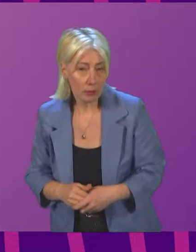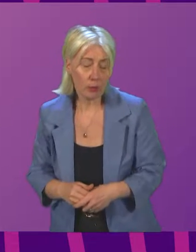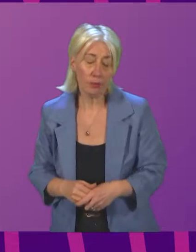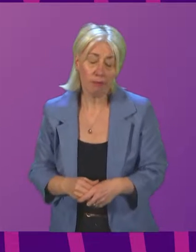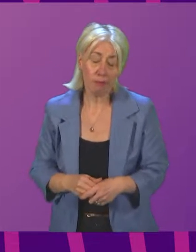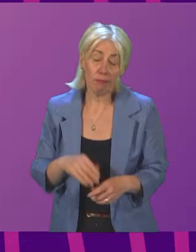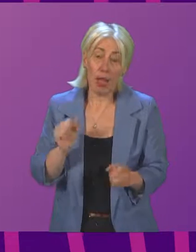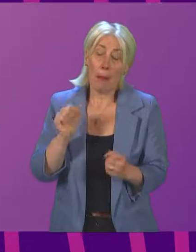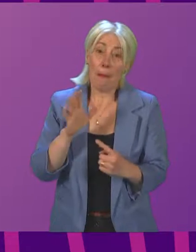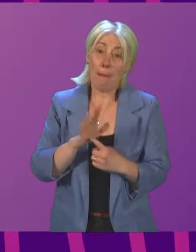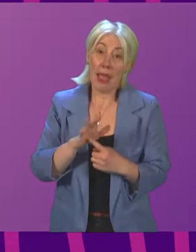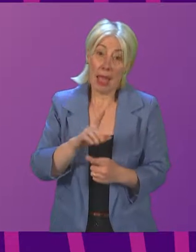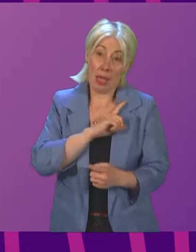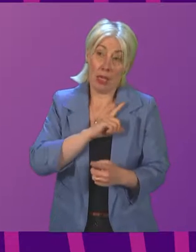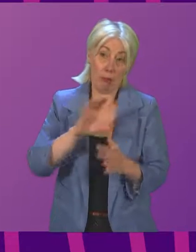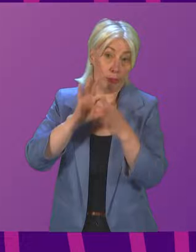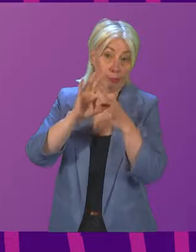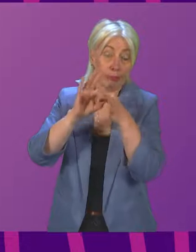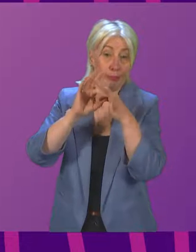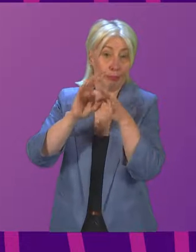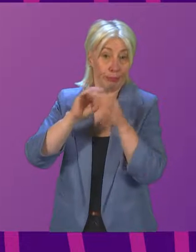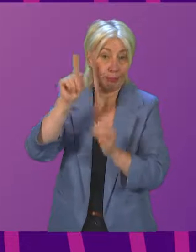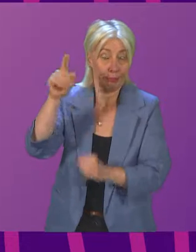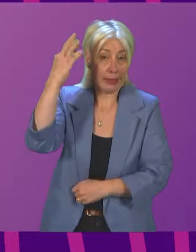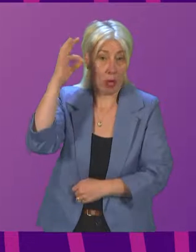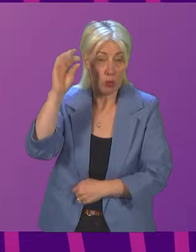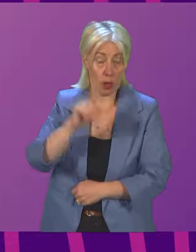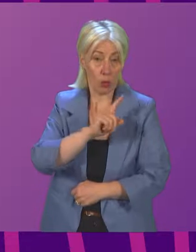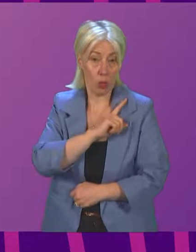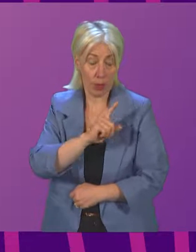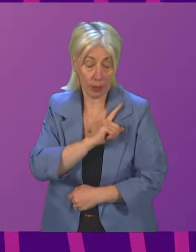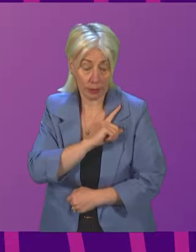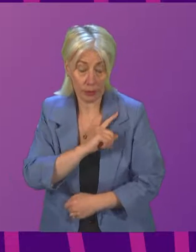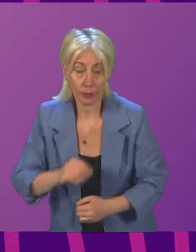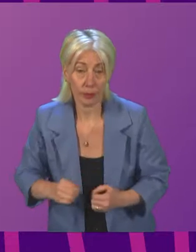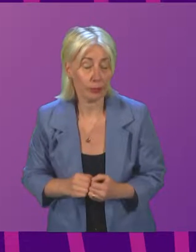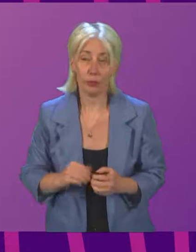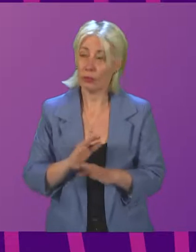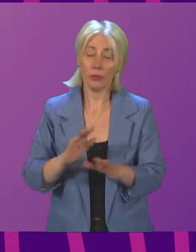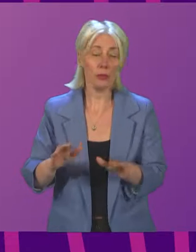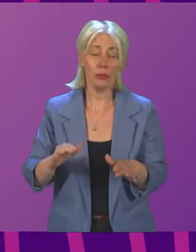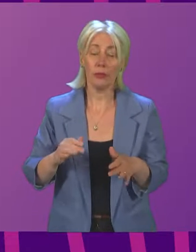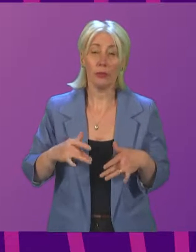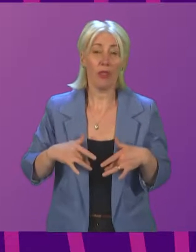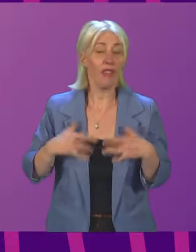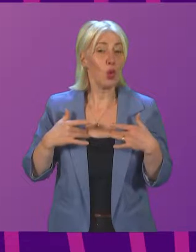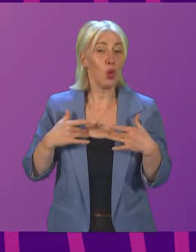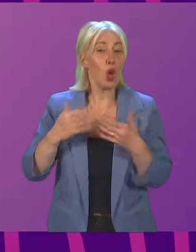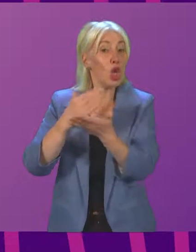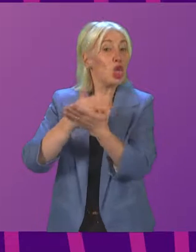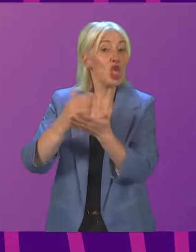reasons that we are keen to work with local authorities on this issue, and we do not share the view that